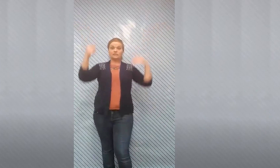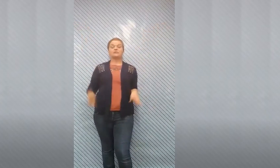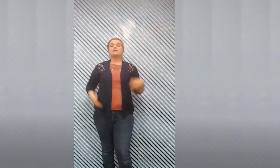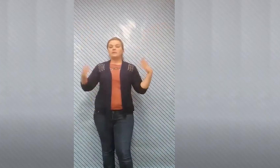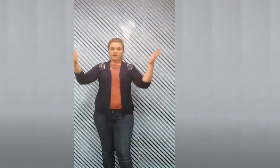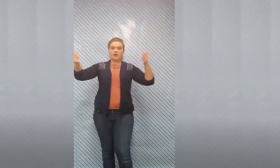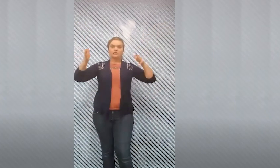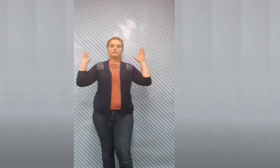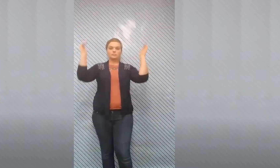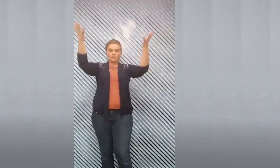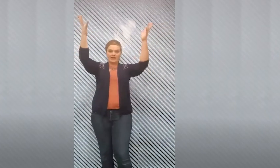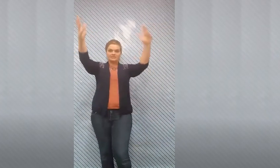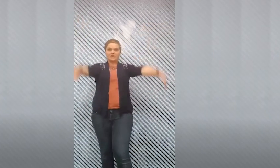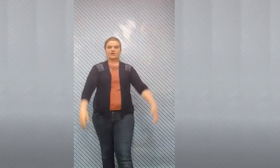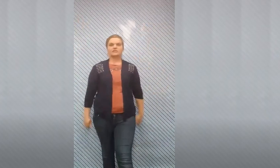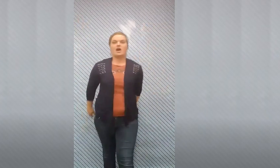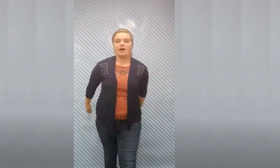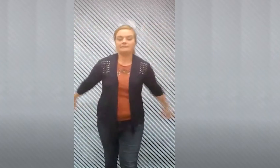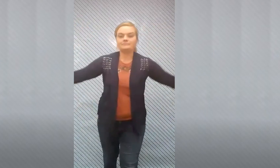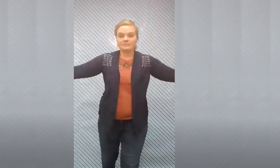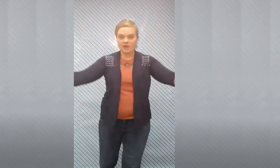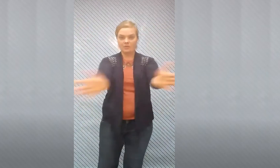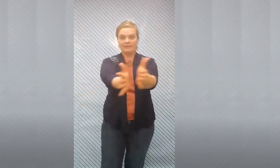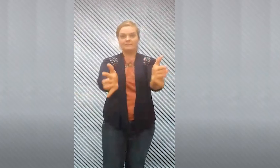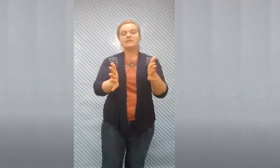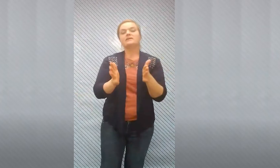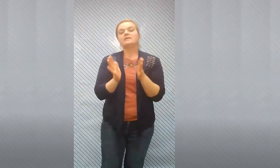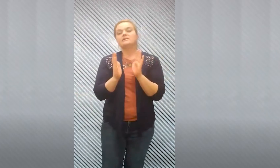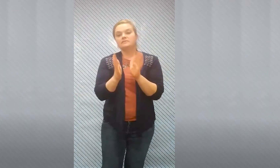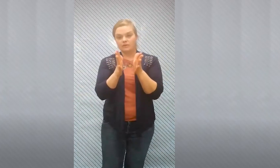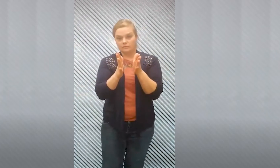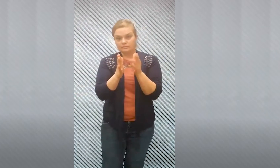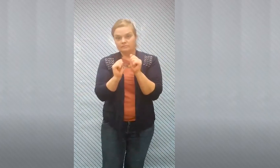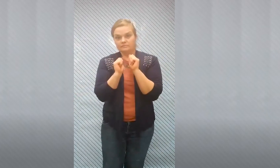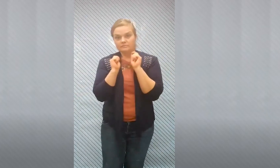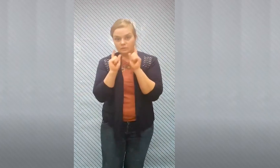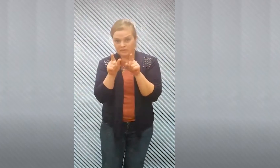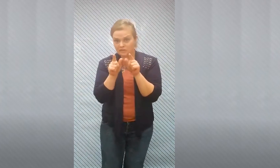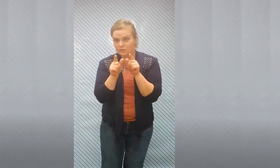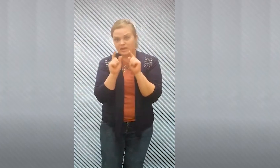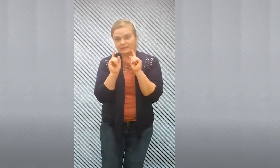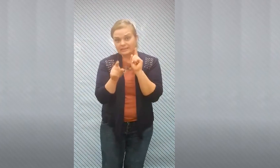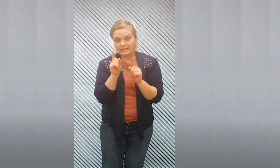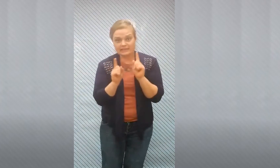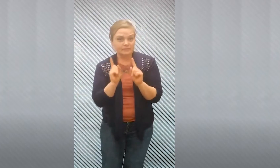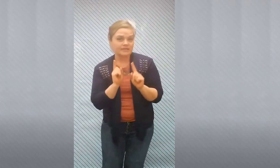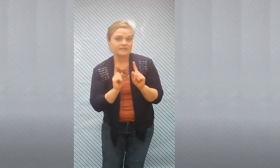do we are called to praise our god all right so we're gonna do a little bit of a